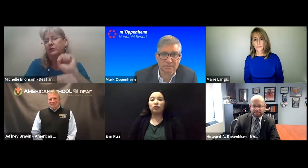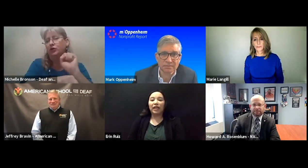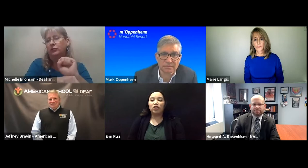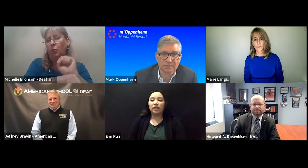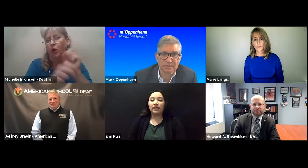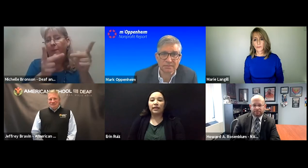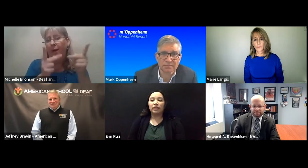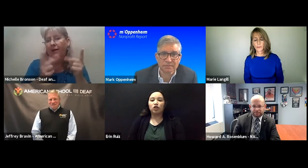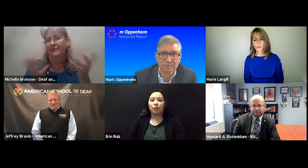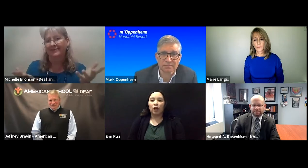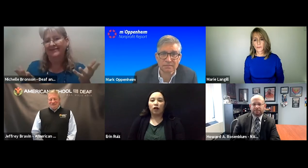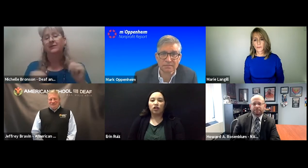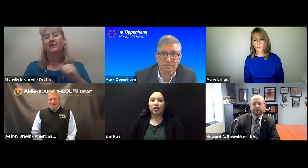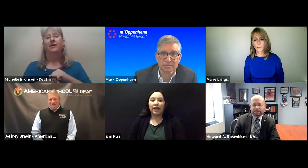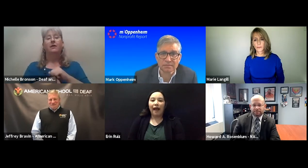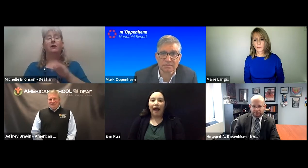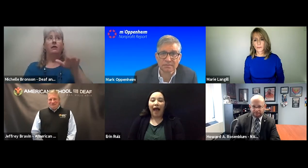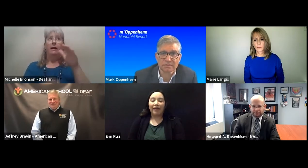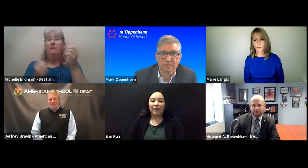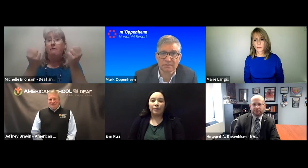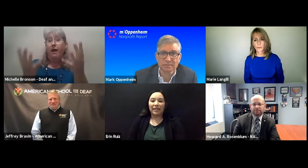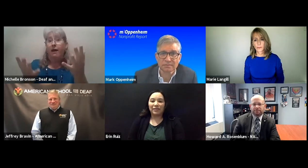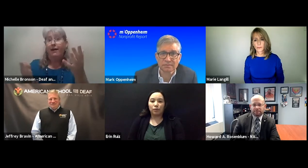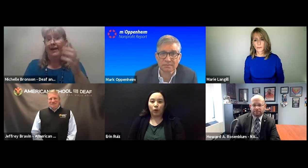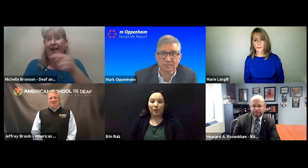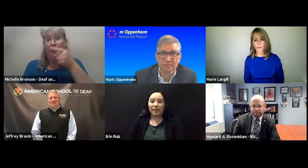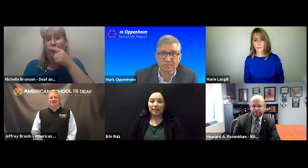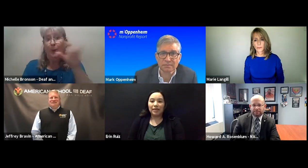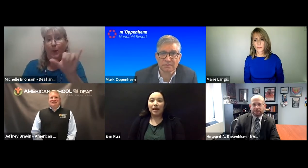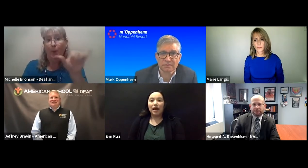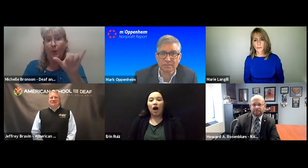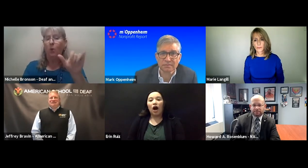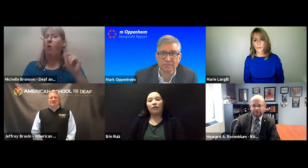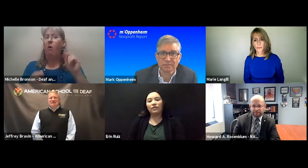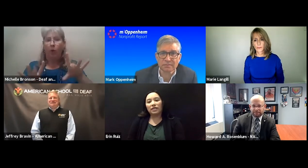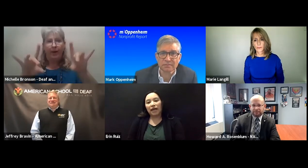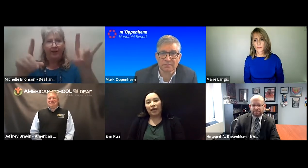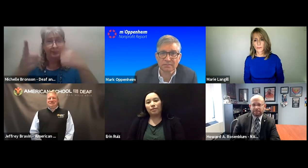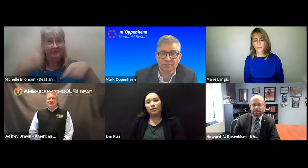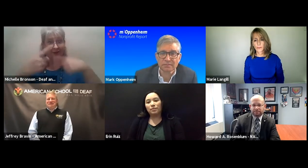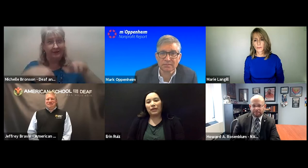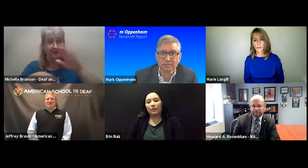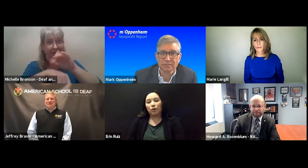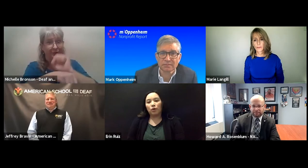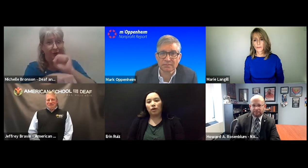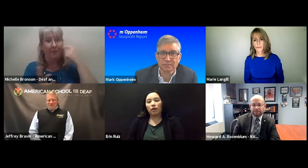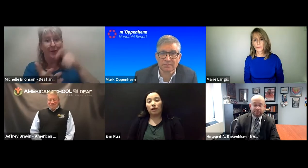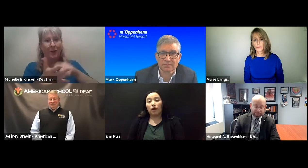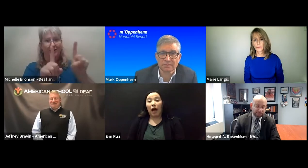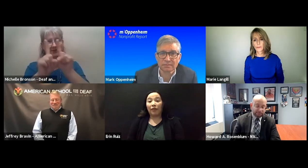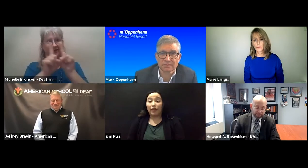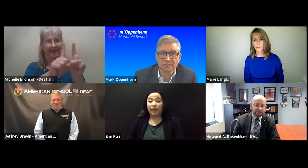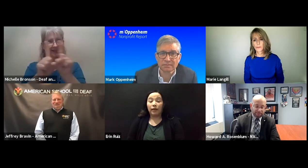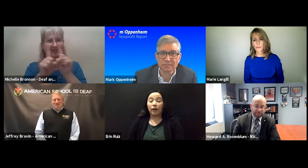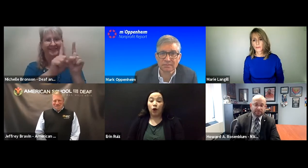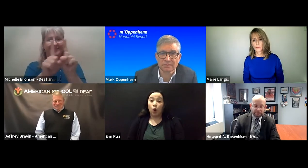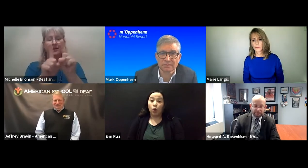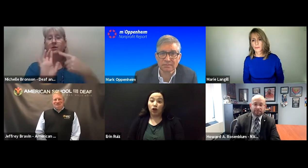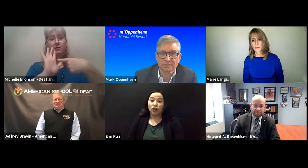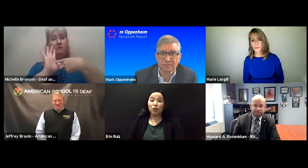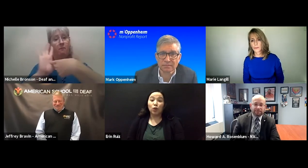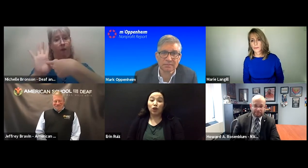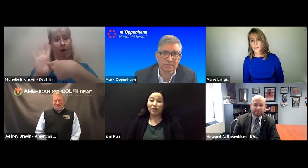really about changing the terminology at the place of employment. Oftentimes people at the